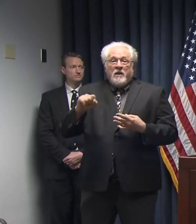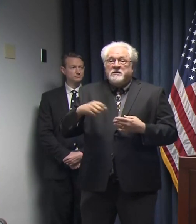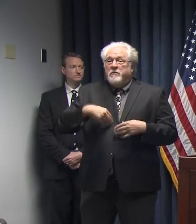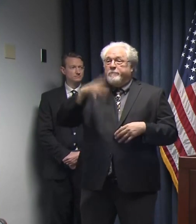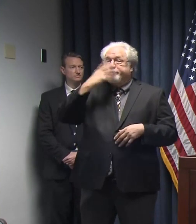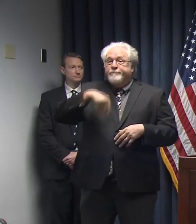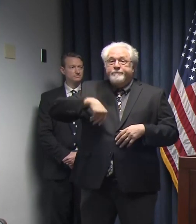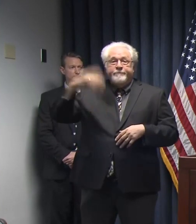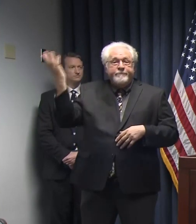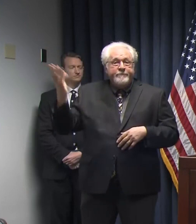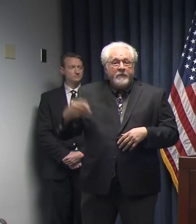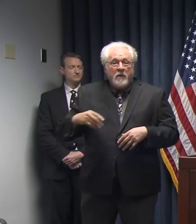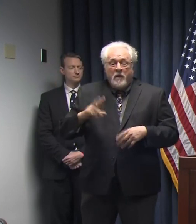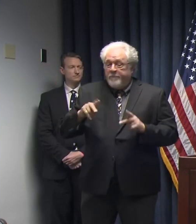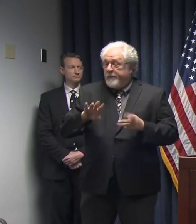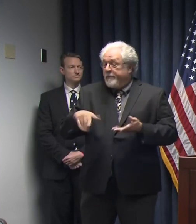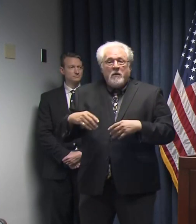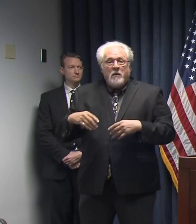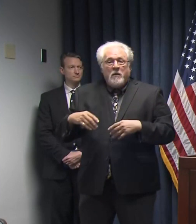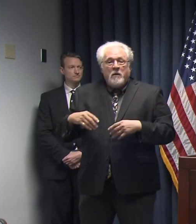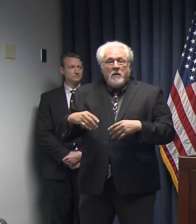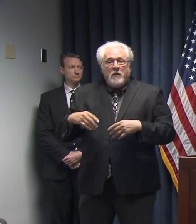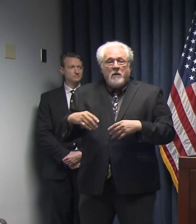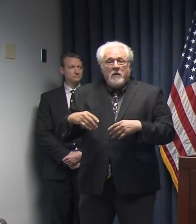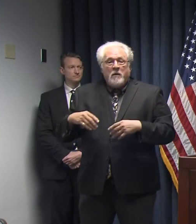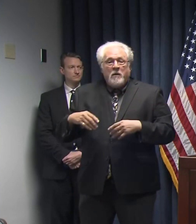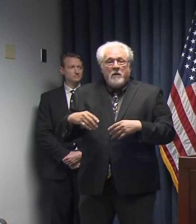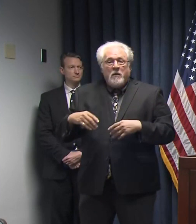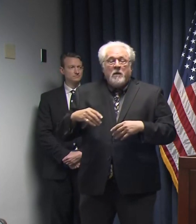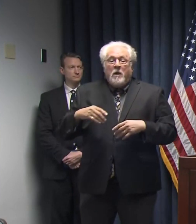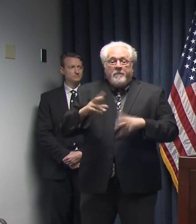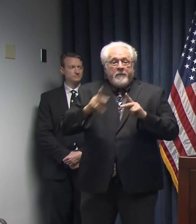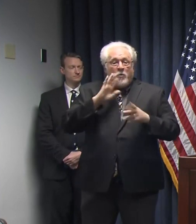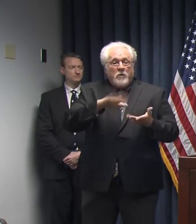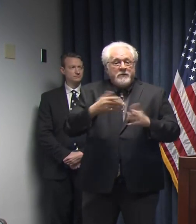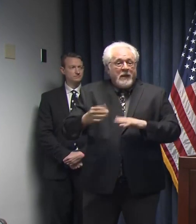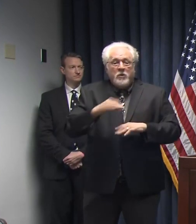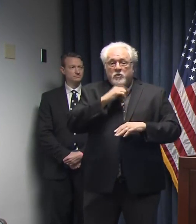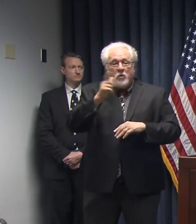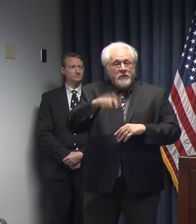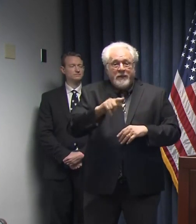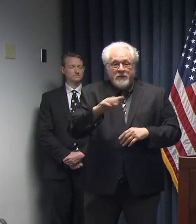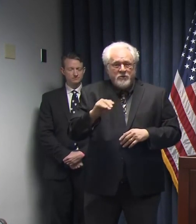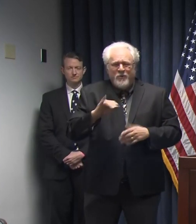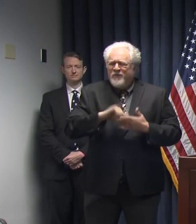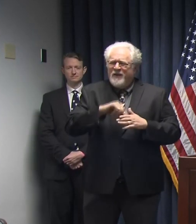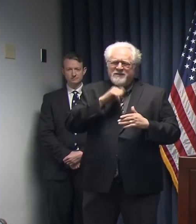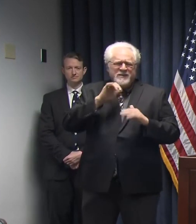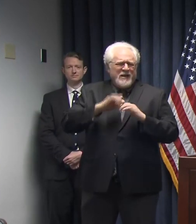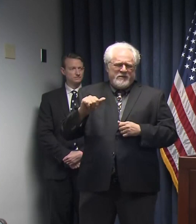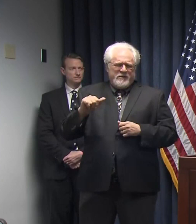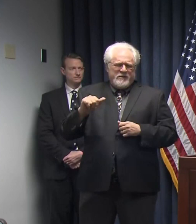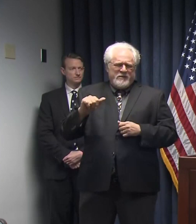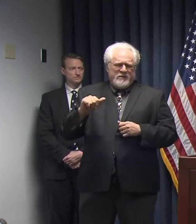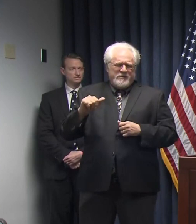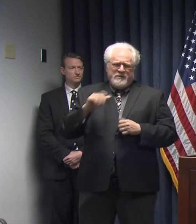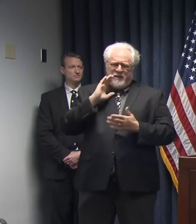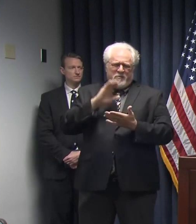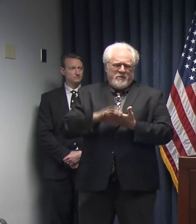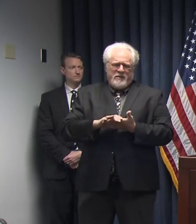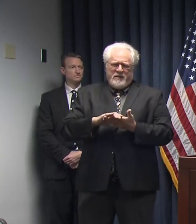whether people die who otherwise wouldn't die. It's just not how Louisianans behave. That's not what we believe.